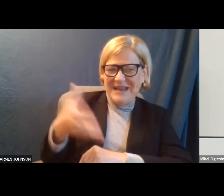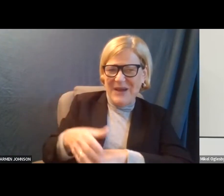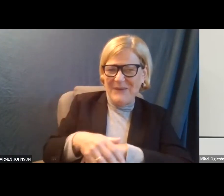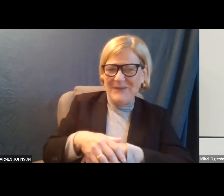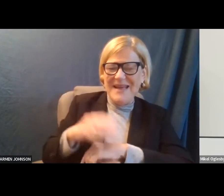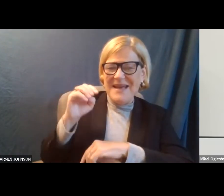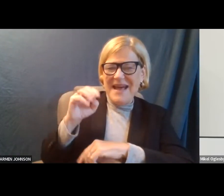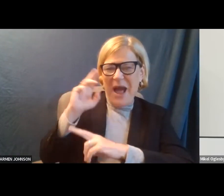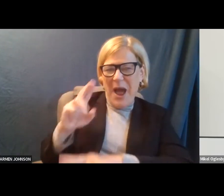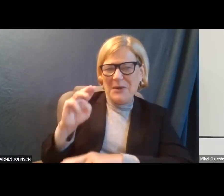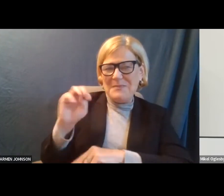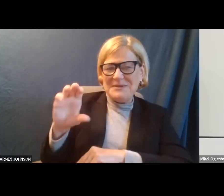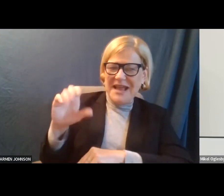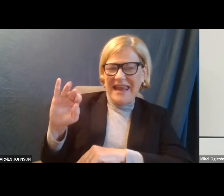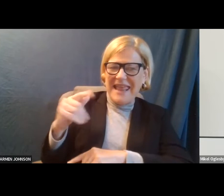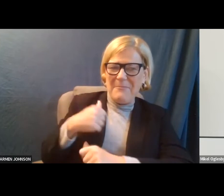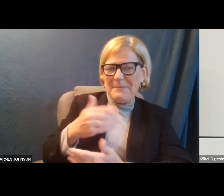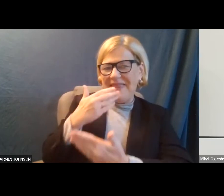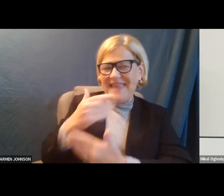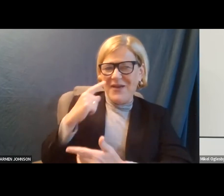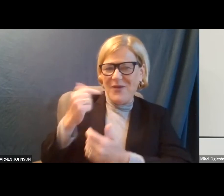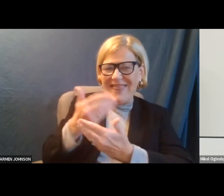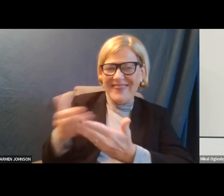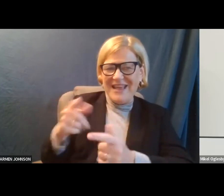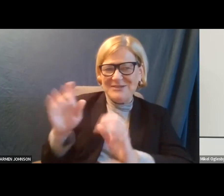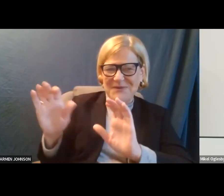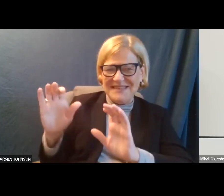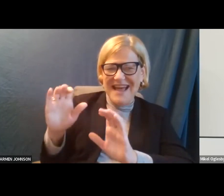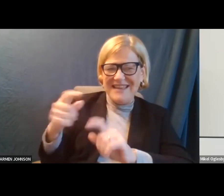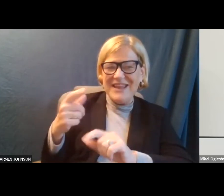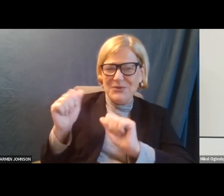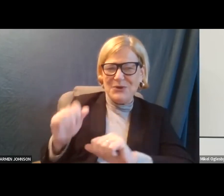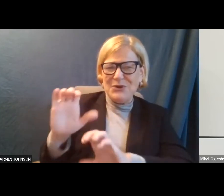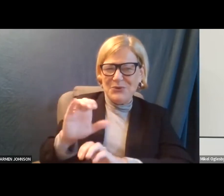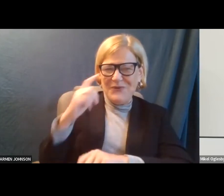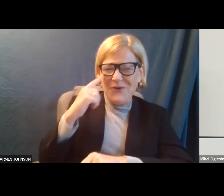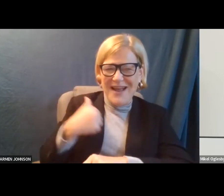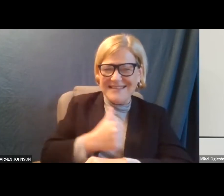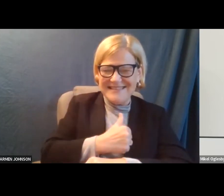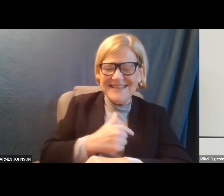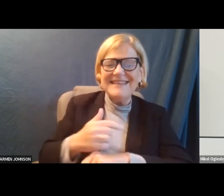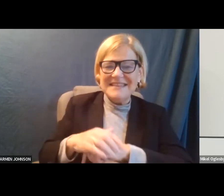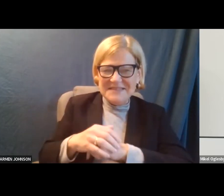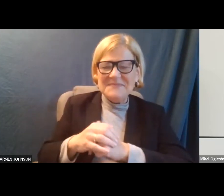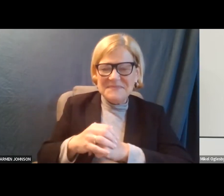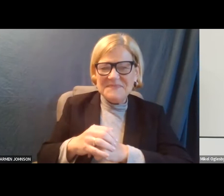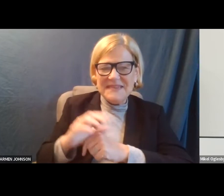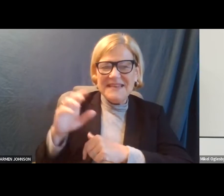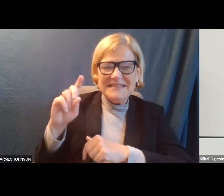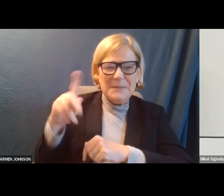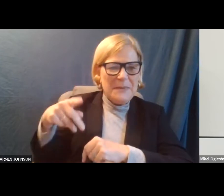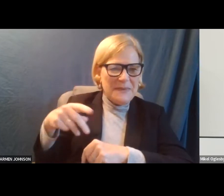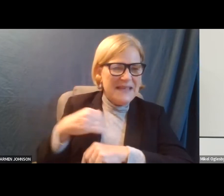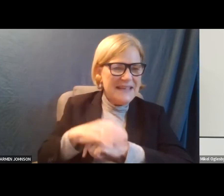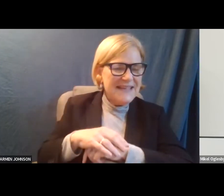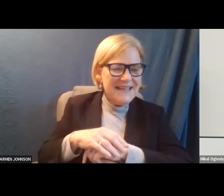Cunningham and give you a big thank you for the things that you have done that you could do for us. And DPP, Plans